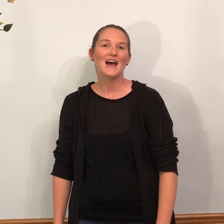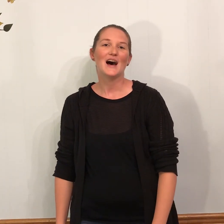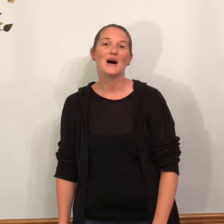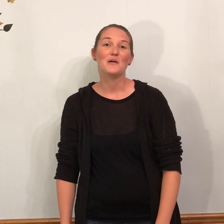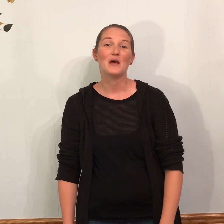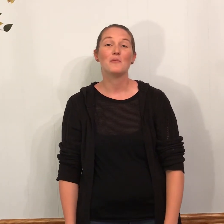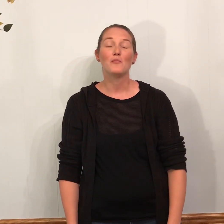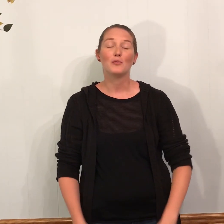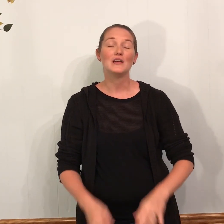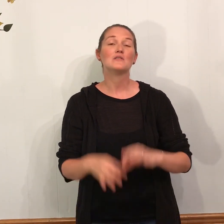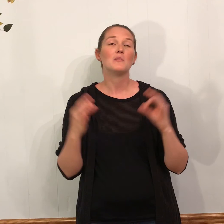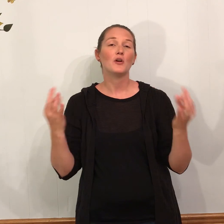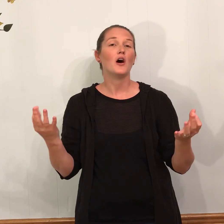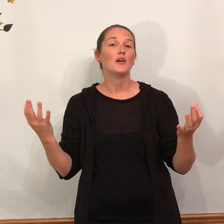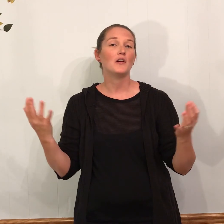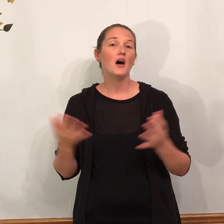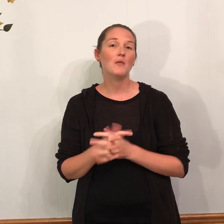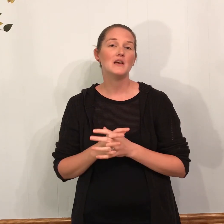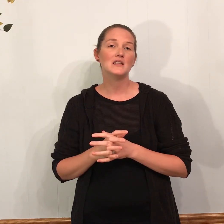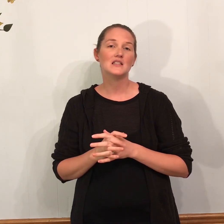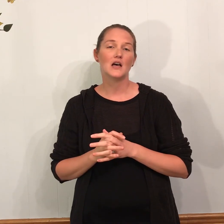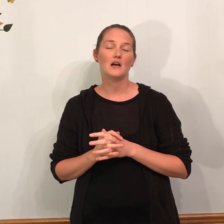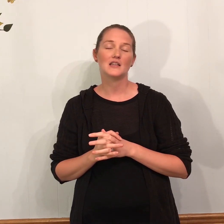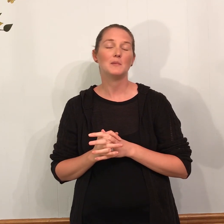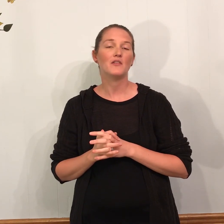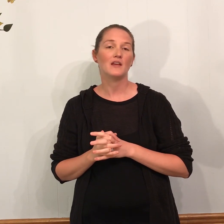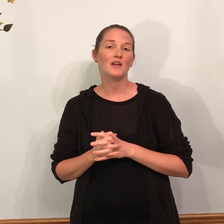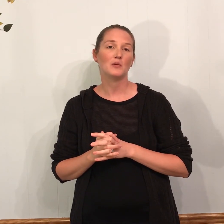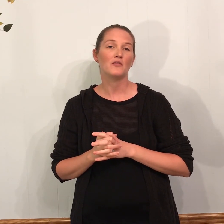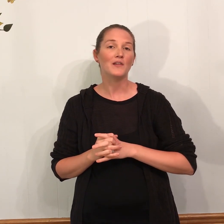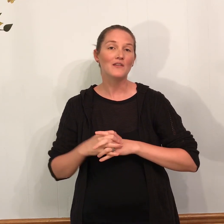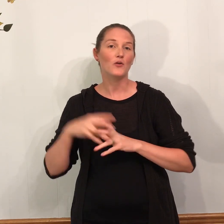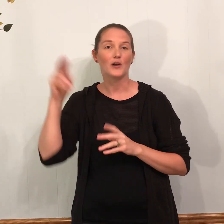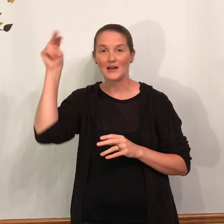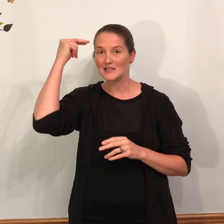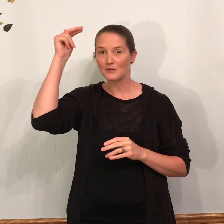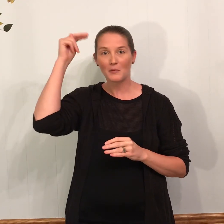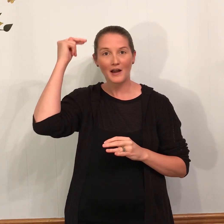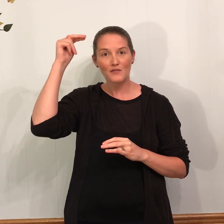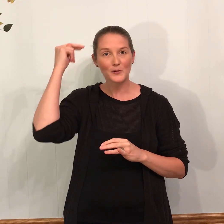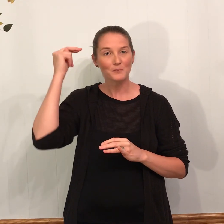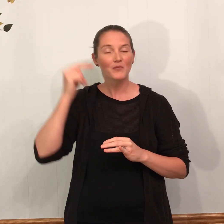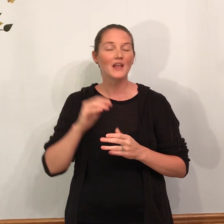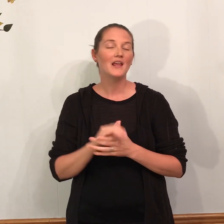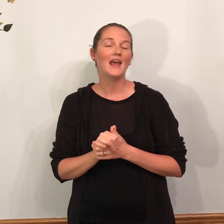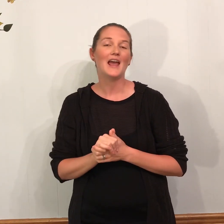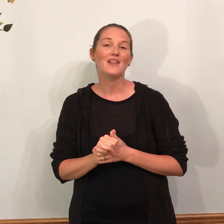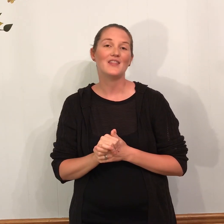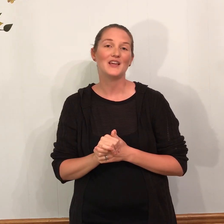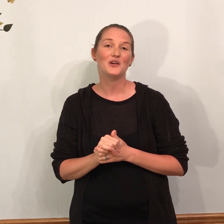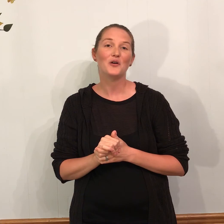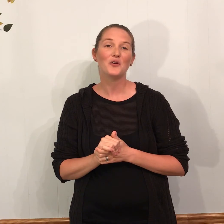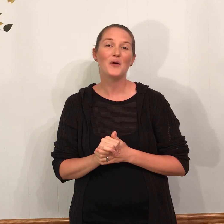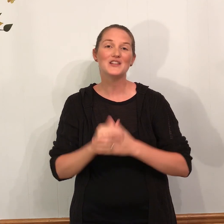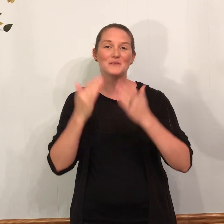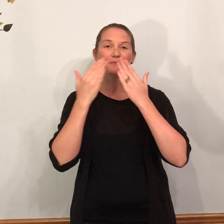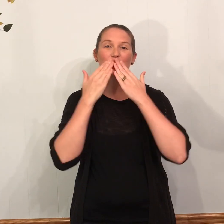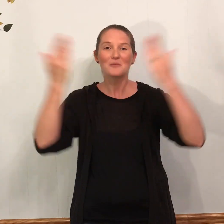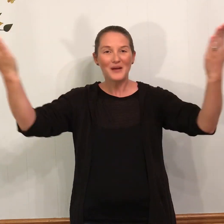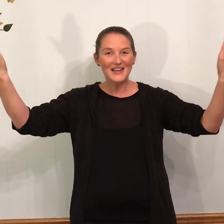Um. And please remember in all your comments. Um. To keep everything family friendly. Where it is for my nephew. And thank you all for watching. Bye.